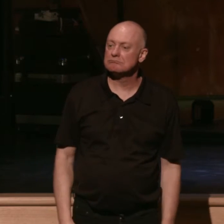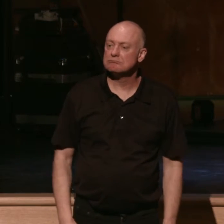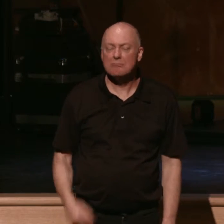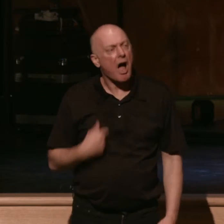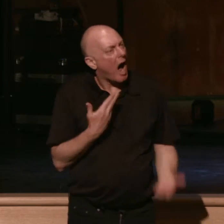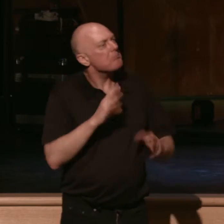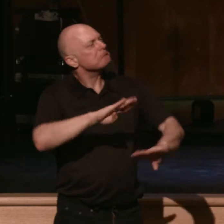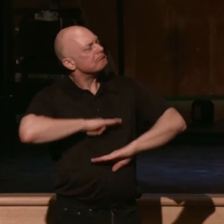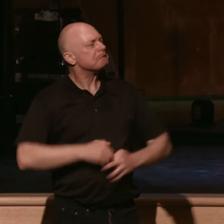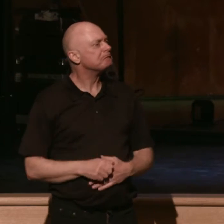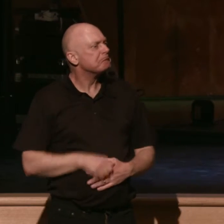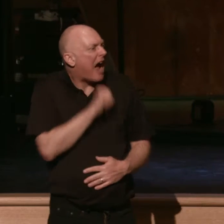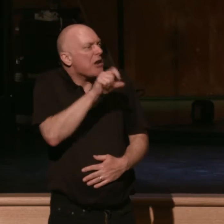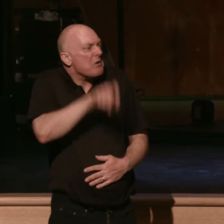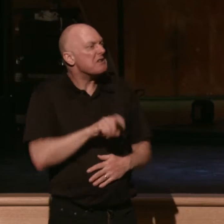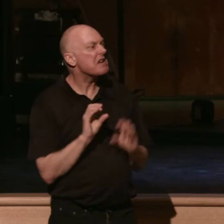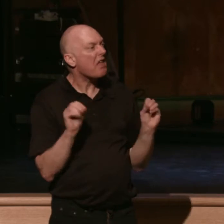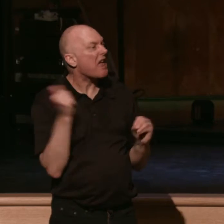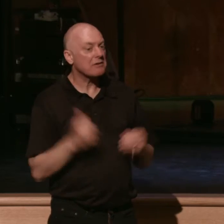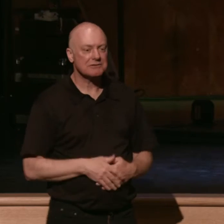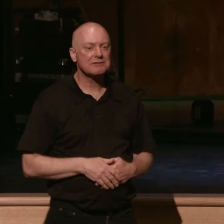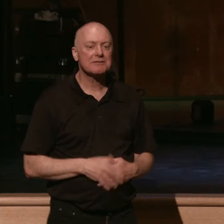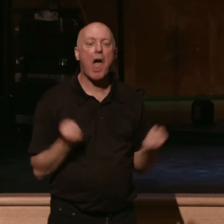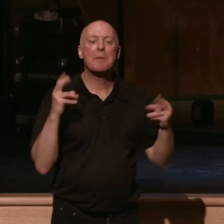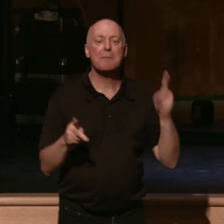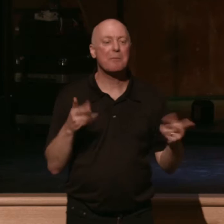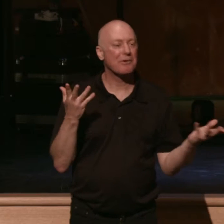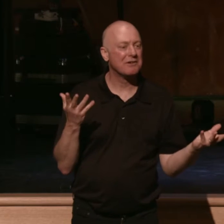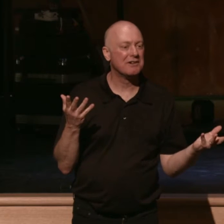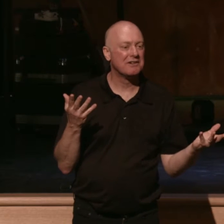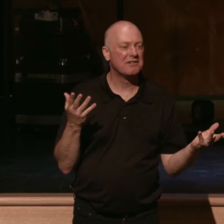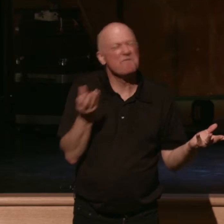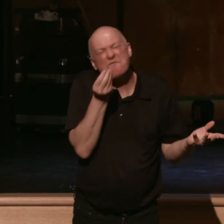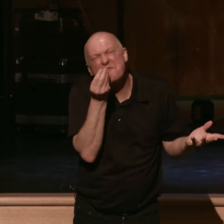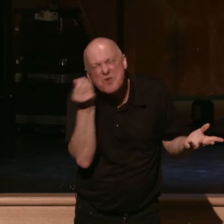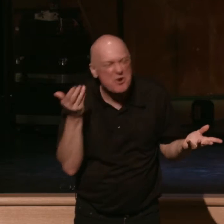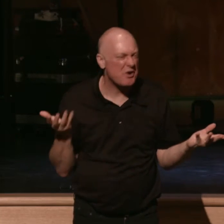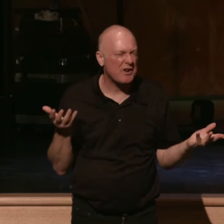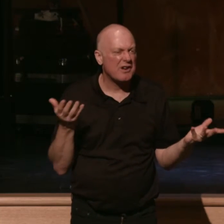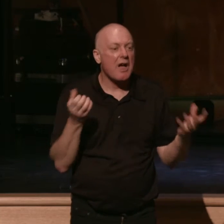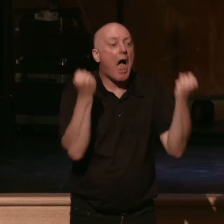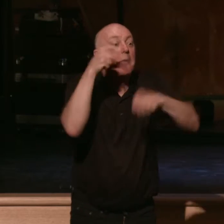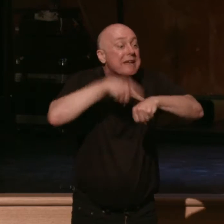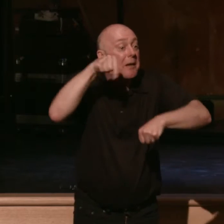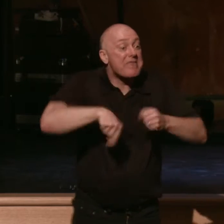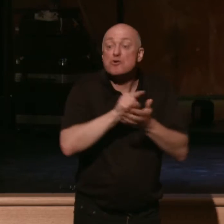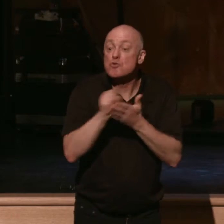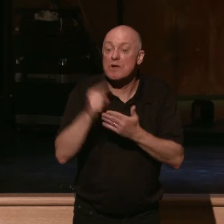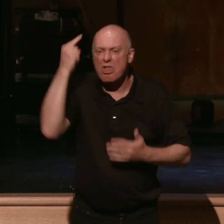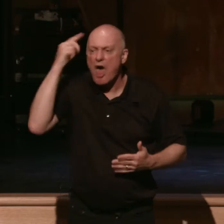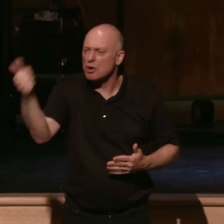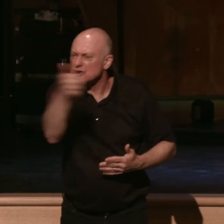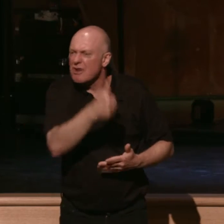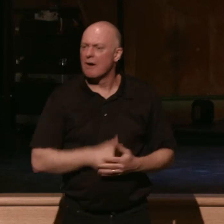I don't need anything else. Few, I bet. How many times this week have you thought to yourself, you know what?